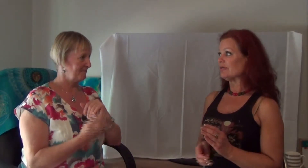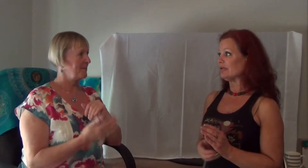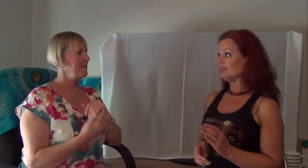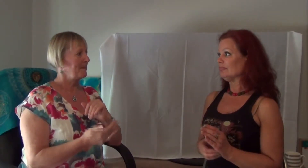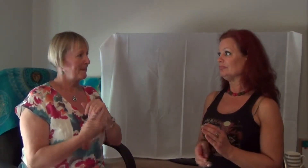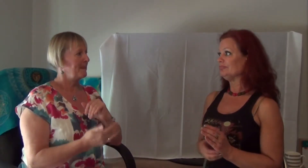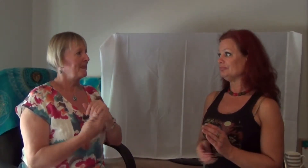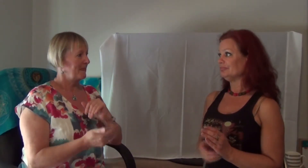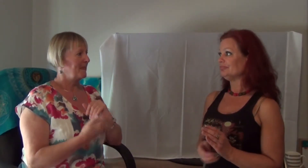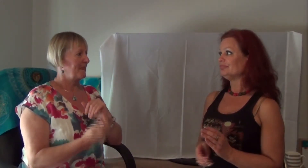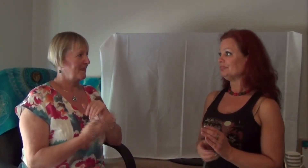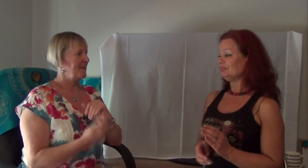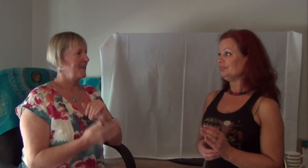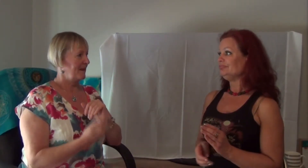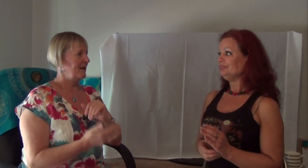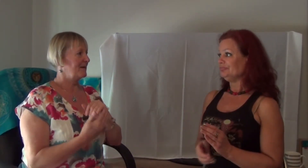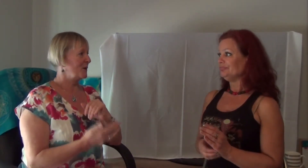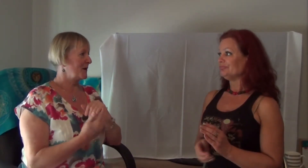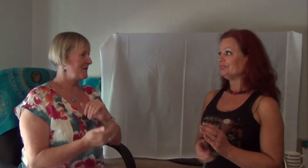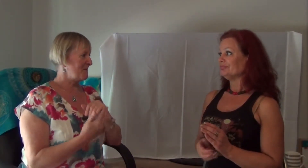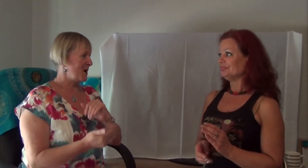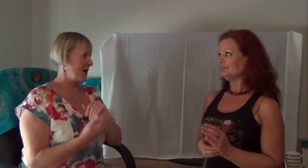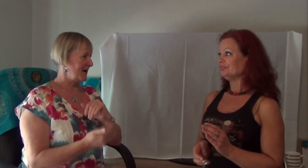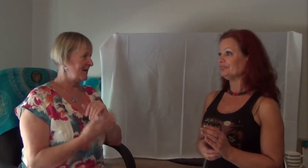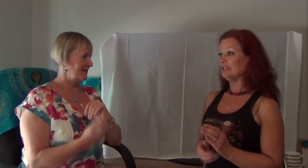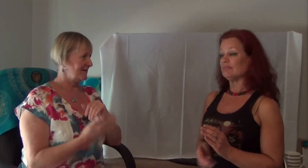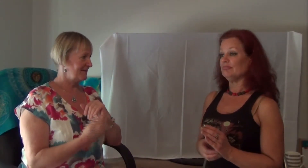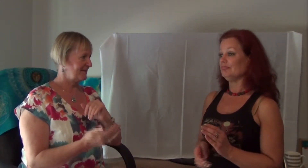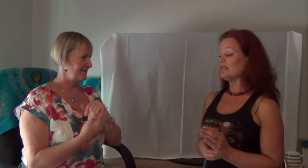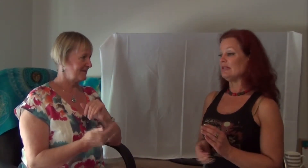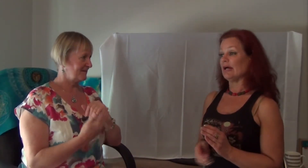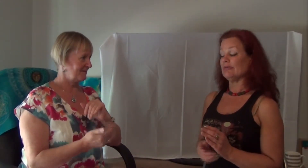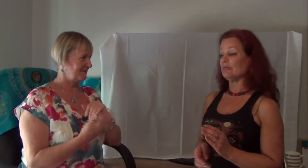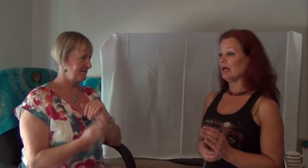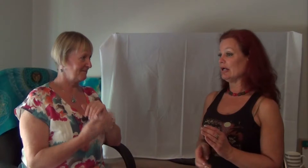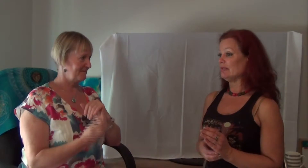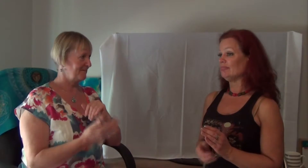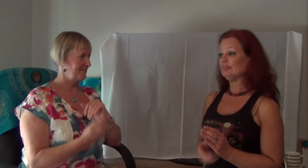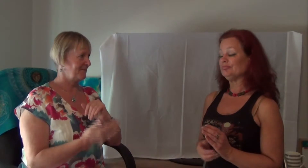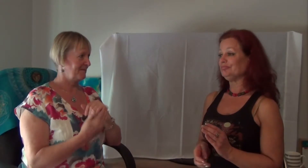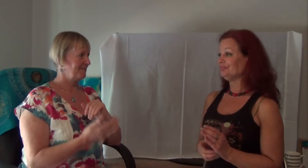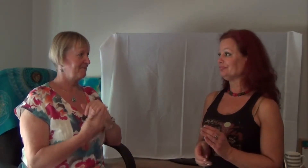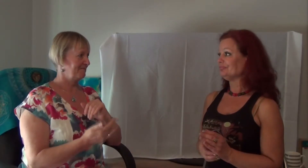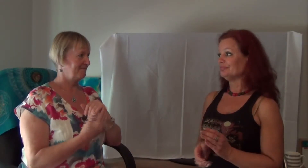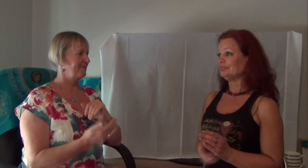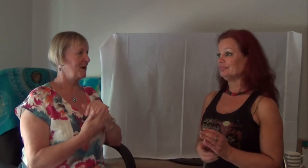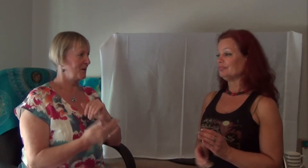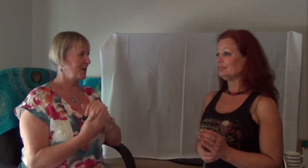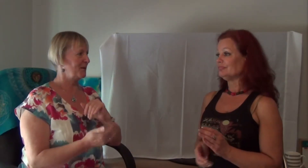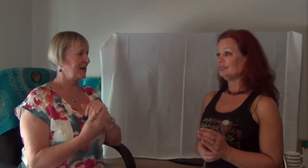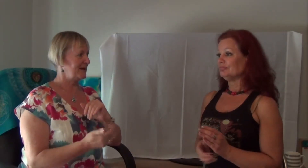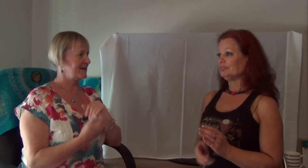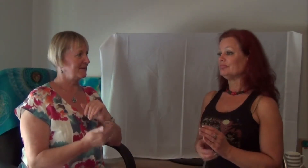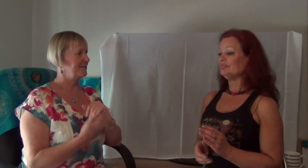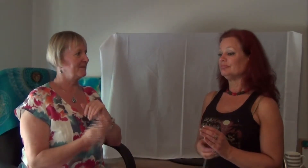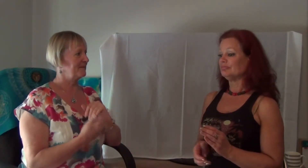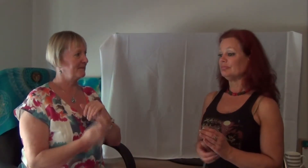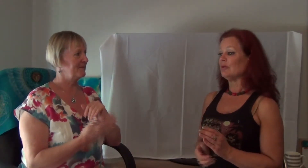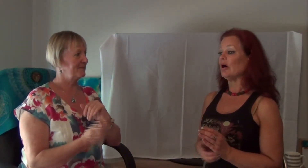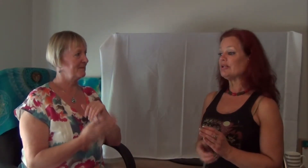it. It's not even mine. It's not even mine. And I want to release it. I want